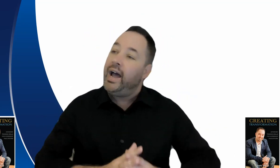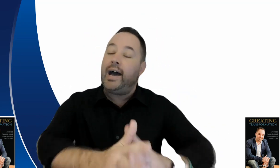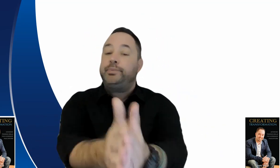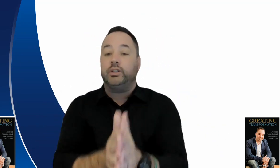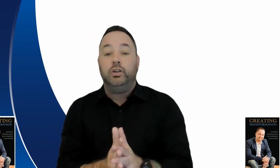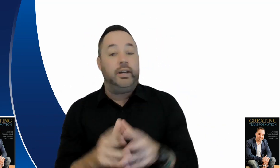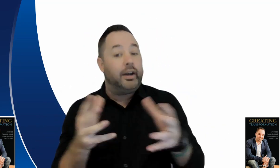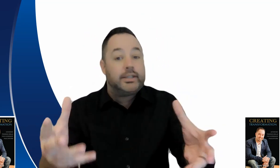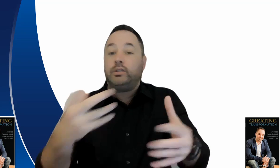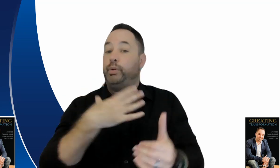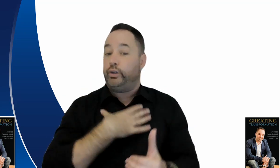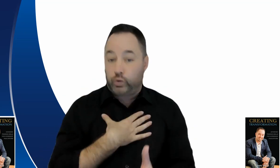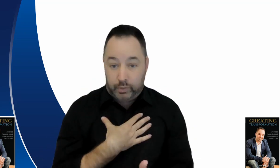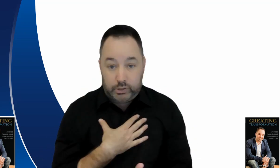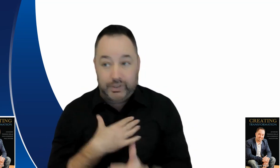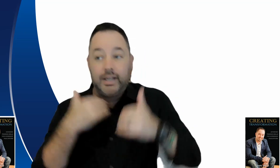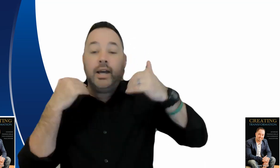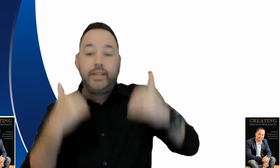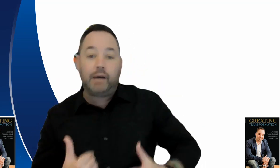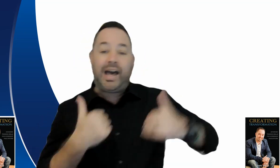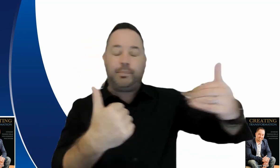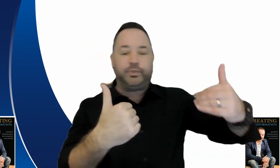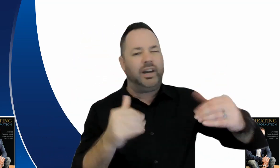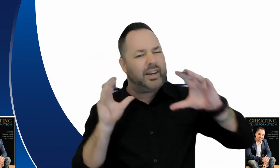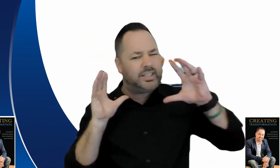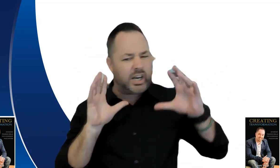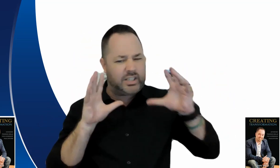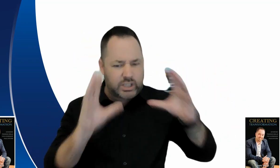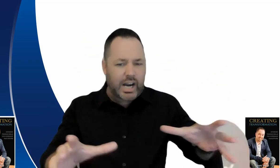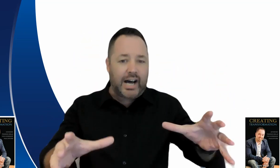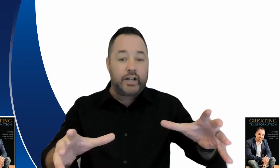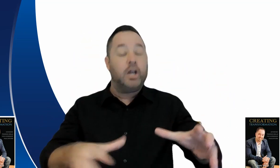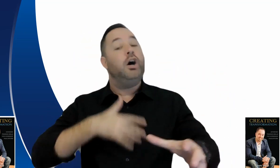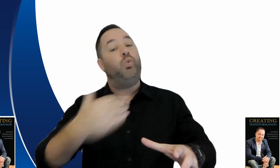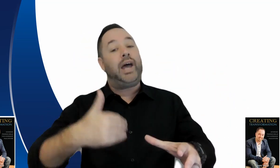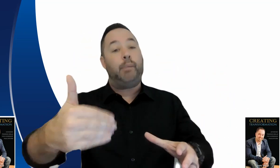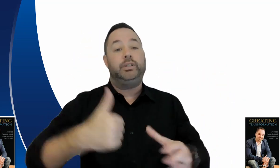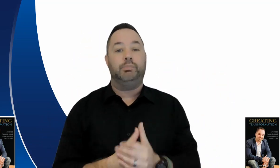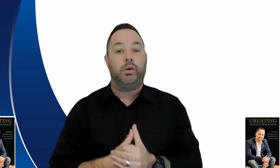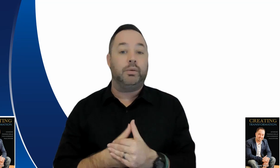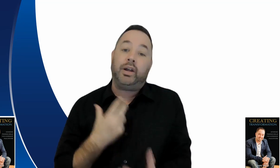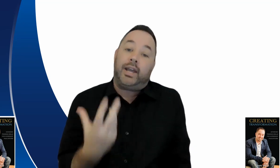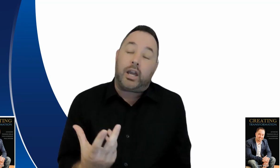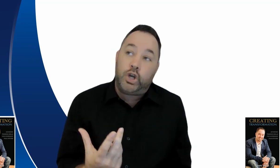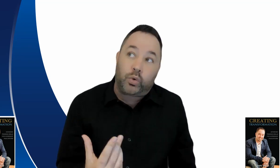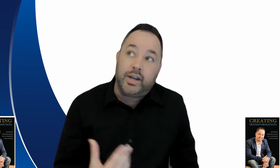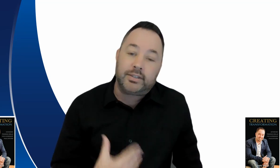absolutely i'm going to take some personal responsibility yeah absolutely i'm going to take charge what happens in my room i'm going to get curious